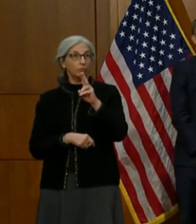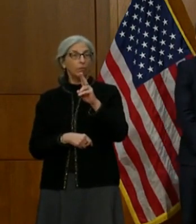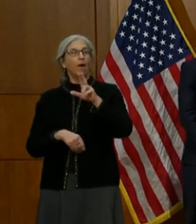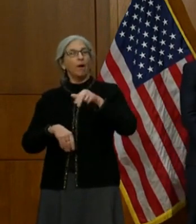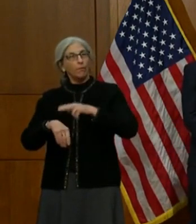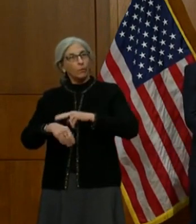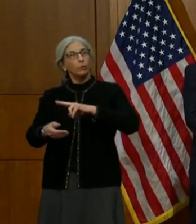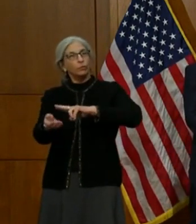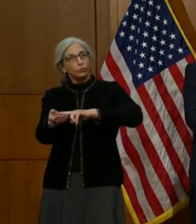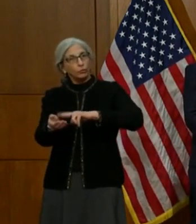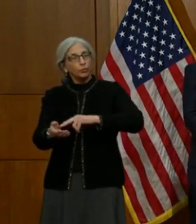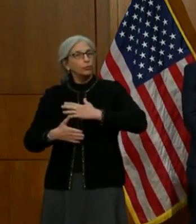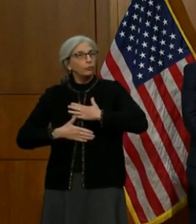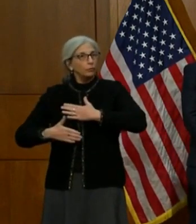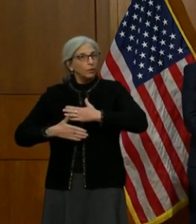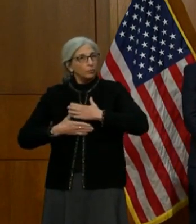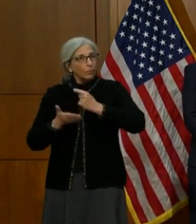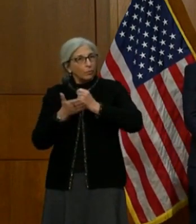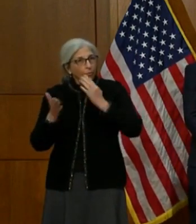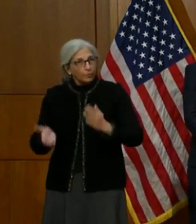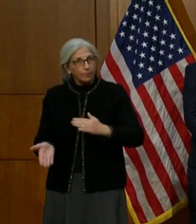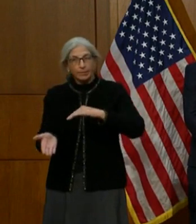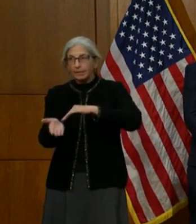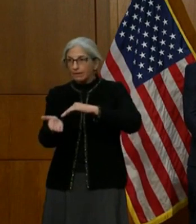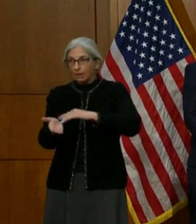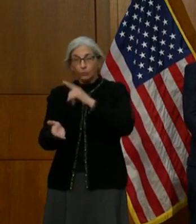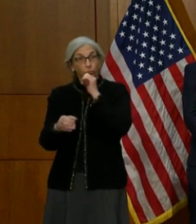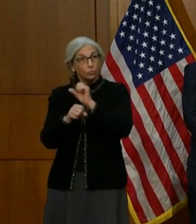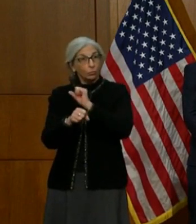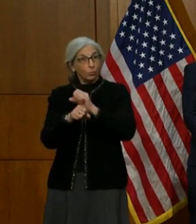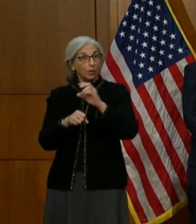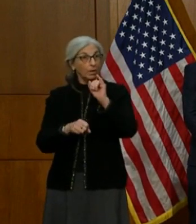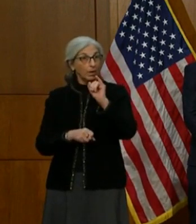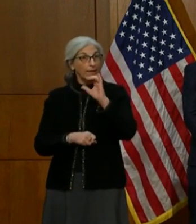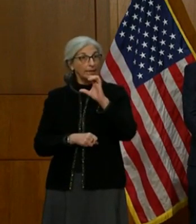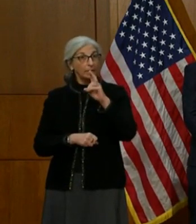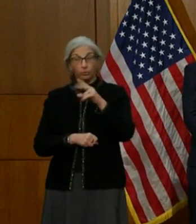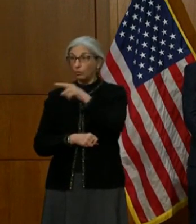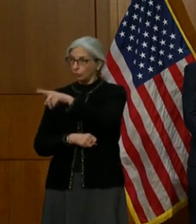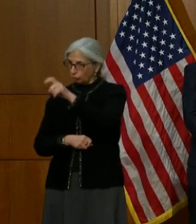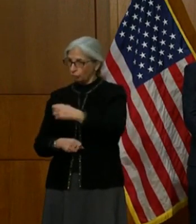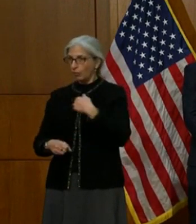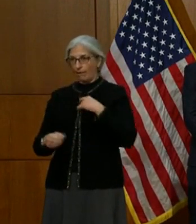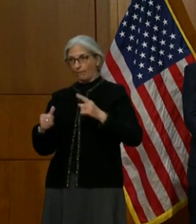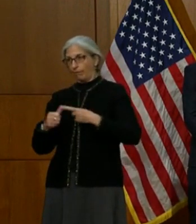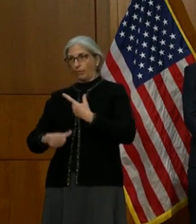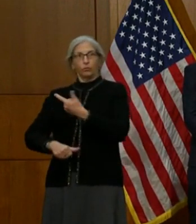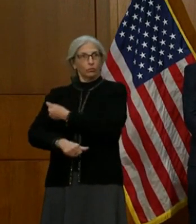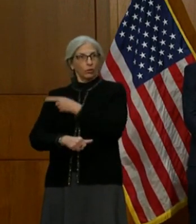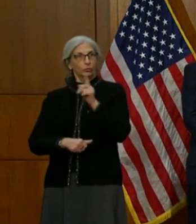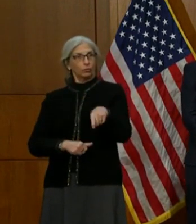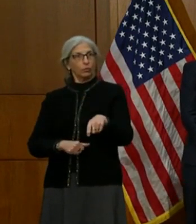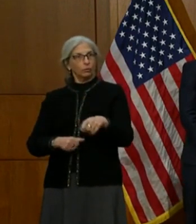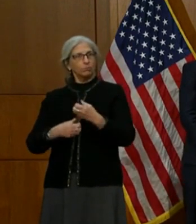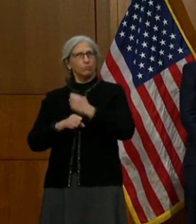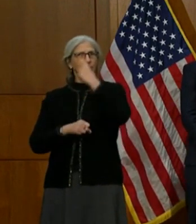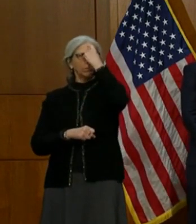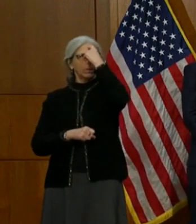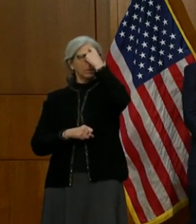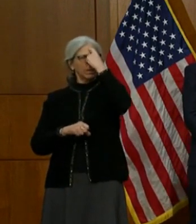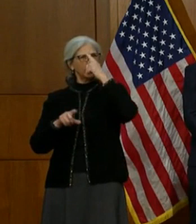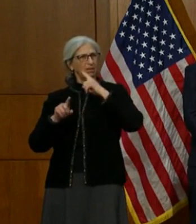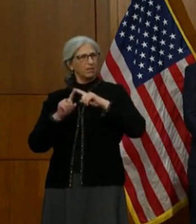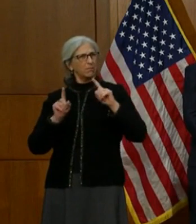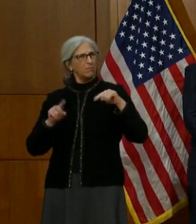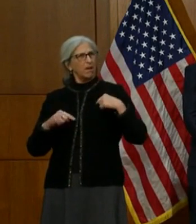and respiratory therapists and the doctors. Those should be the first. It made sense, but in fact, over the last two or three weeks, they said, you know,